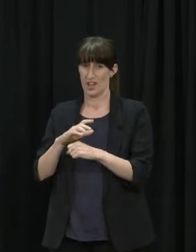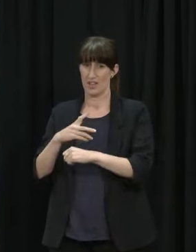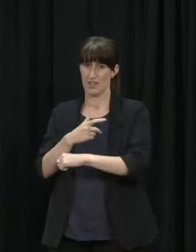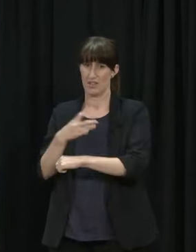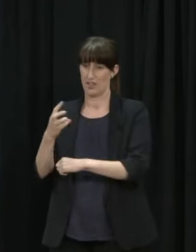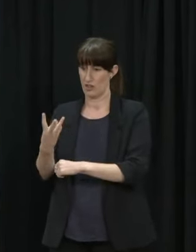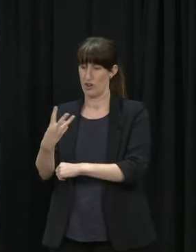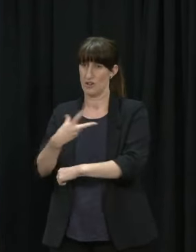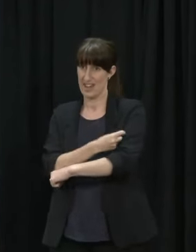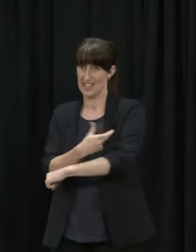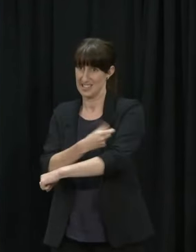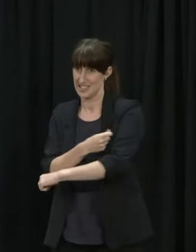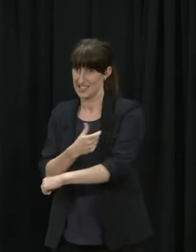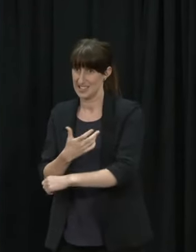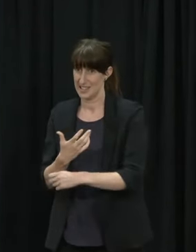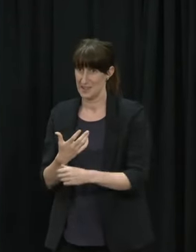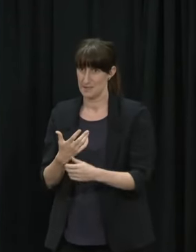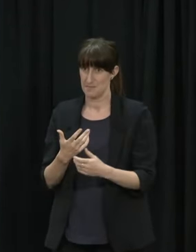that